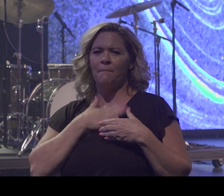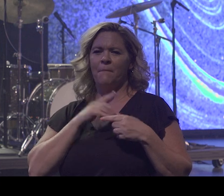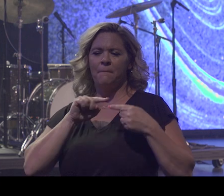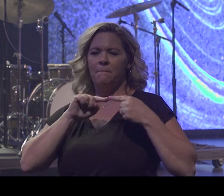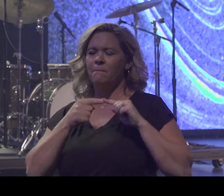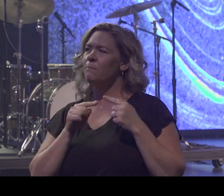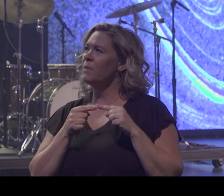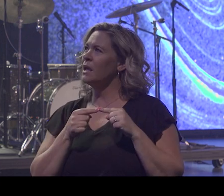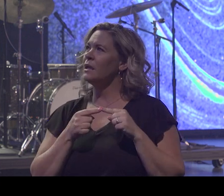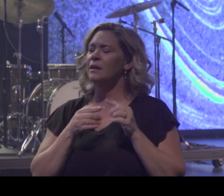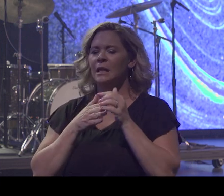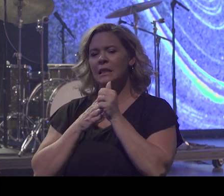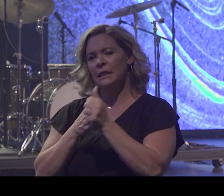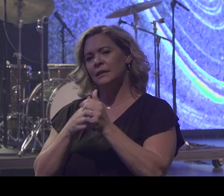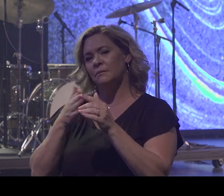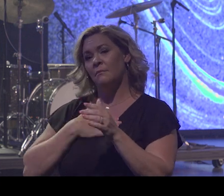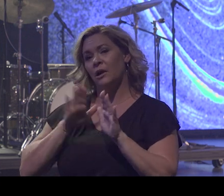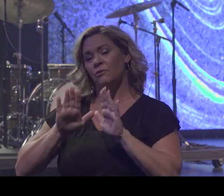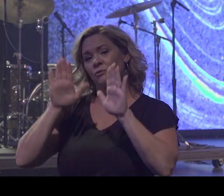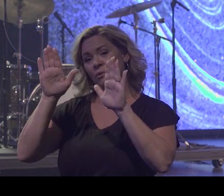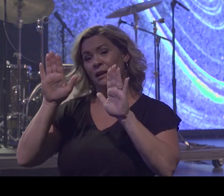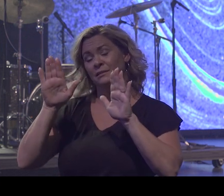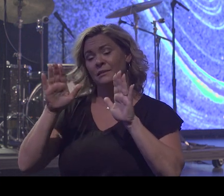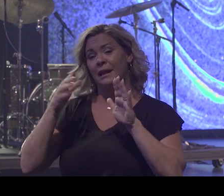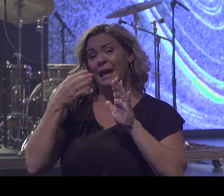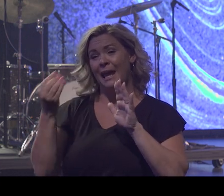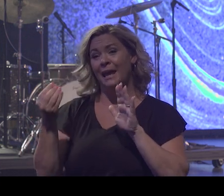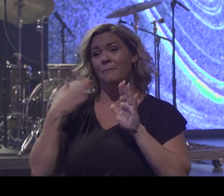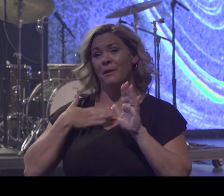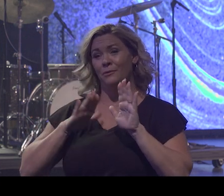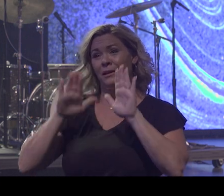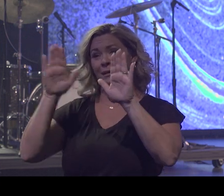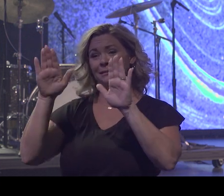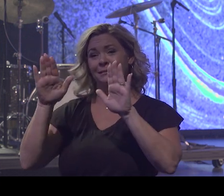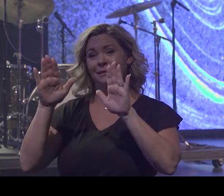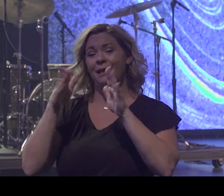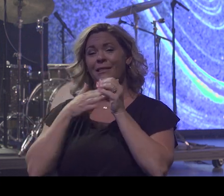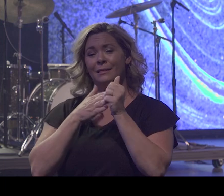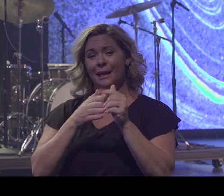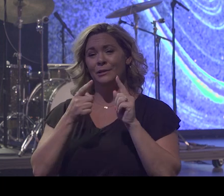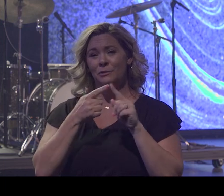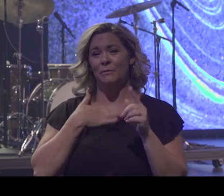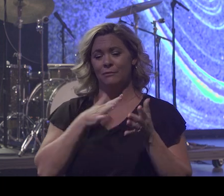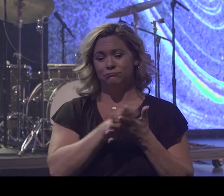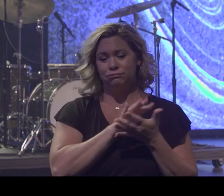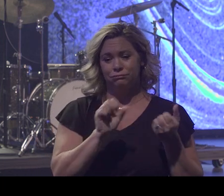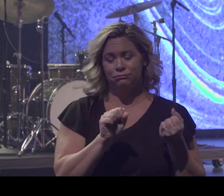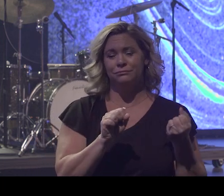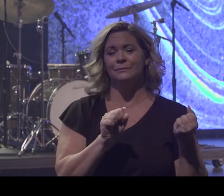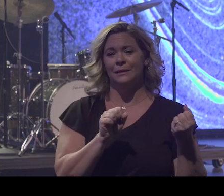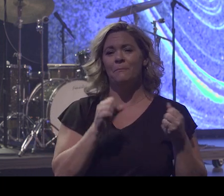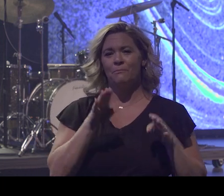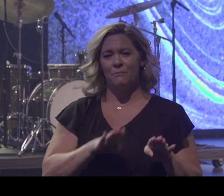greatness. And my greatness would eventually lead me to my destructive behavior. And when I look back and realize in getting to the big leagues,